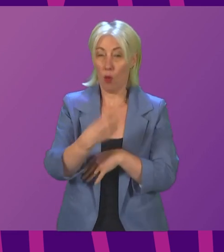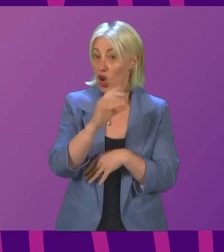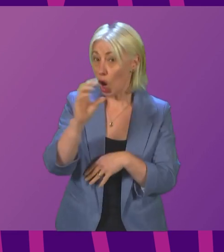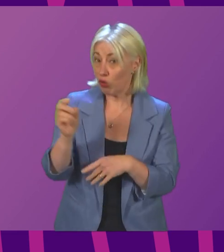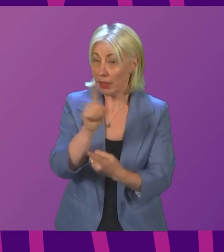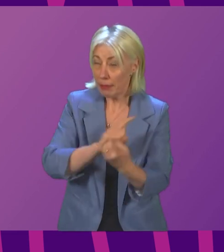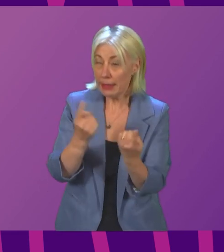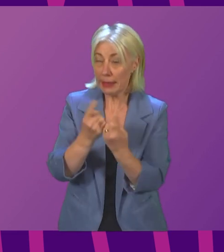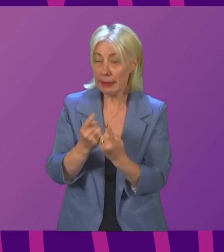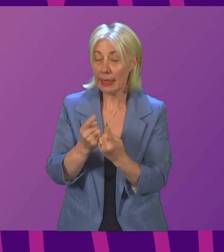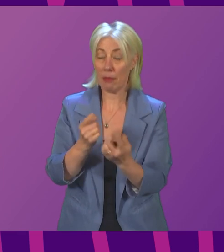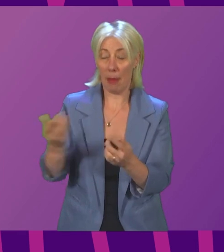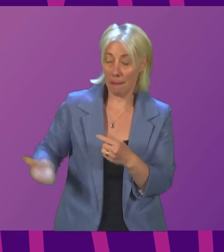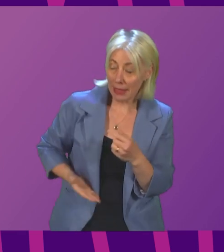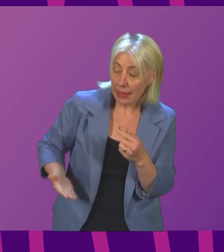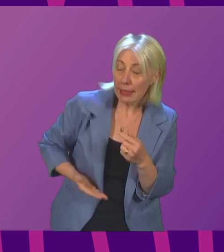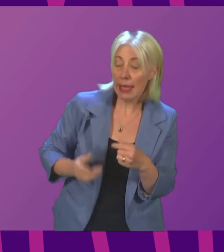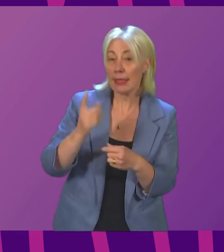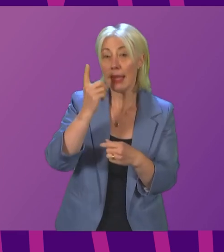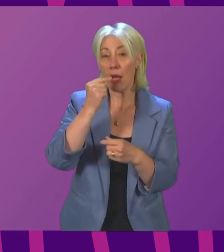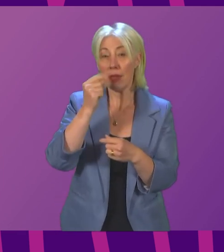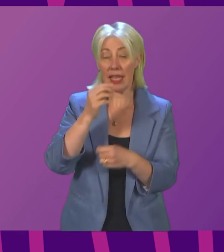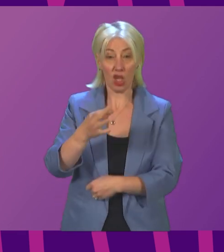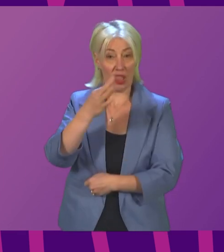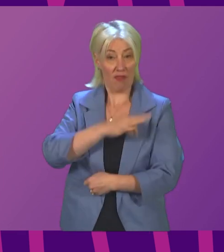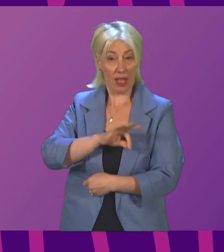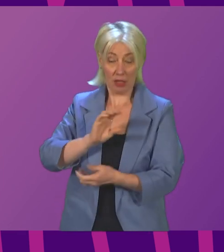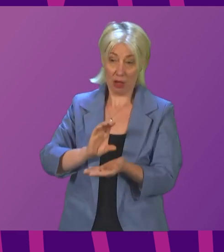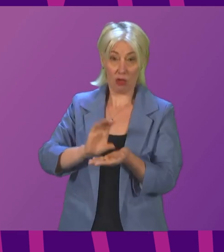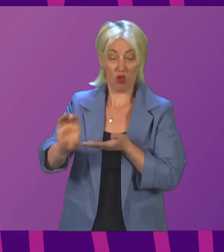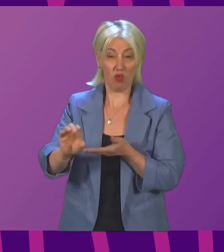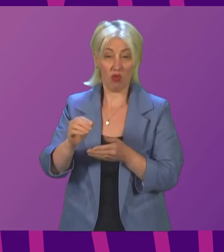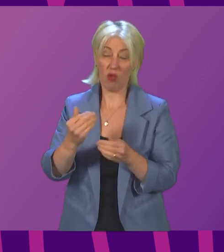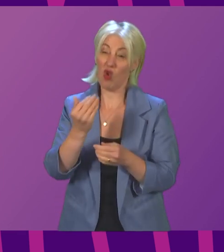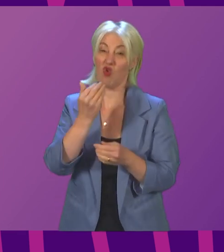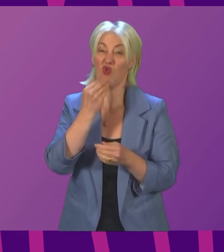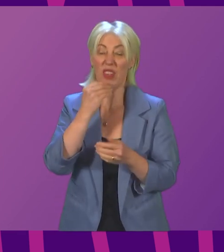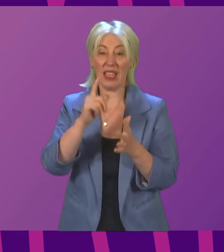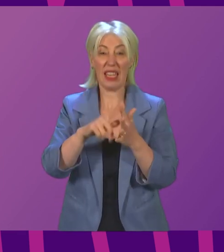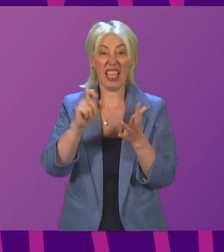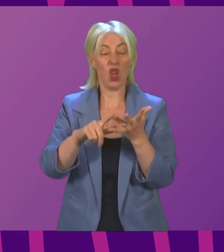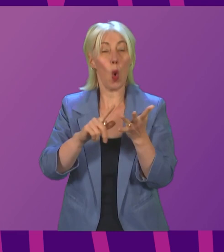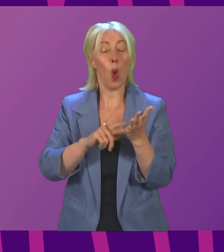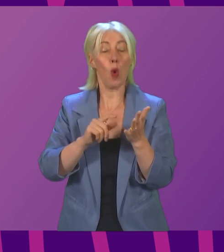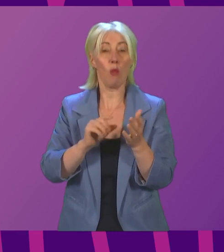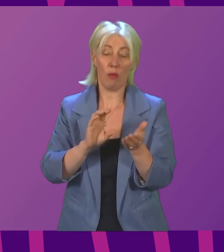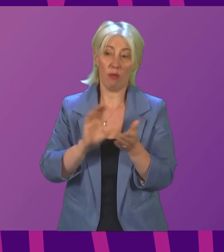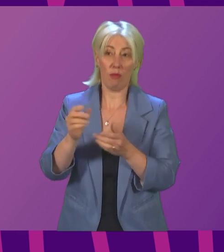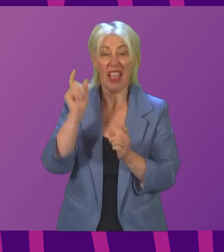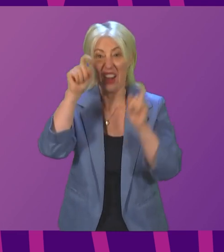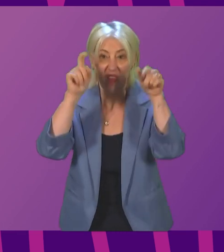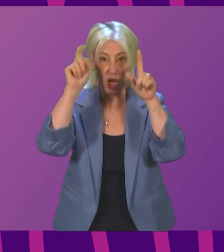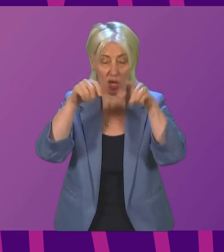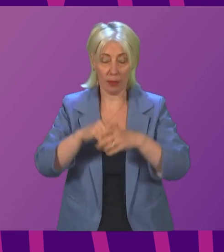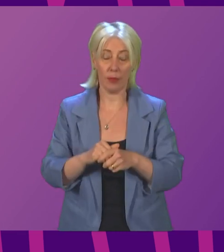were with businesses and potential investors in green innovation. We also took the opportunity to strengthen our